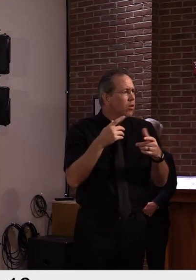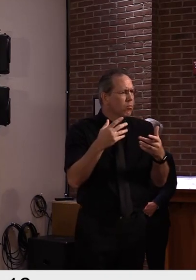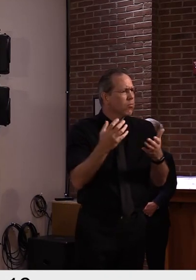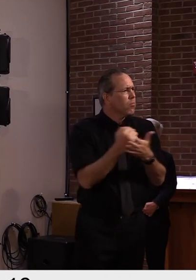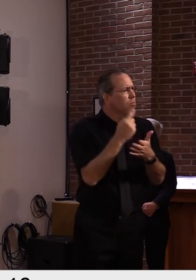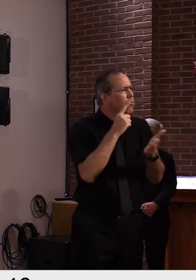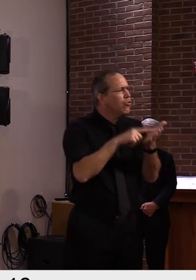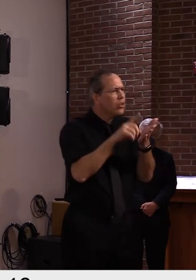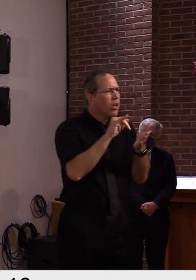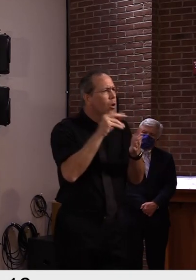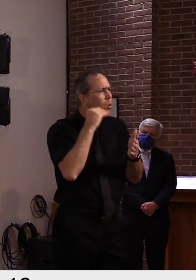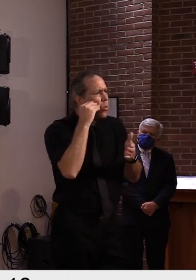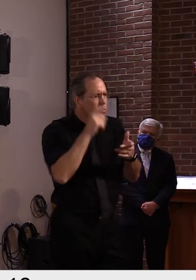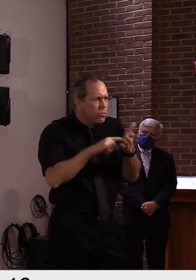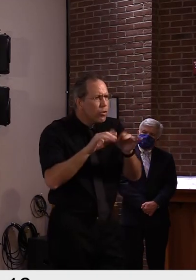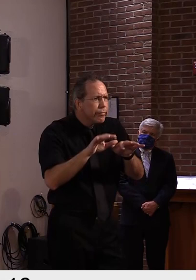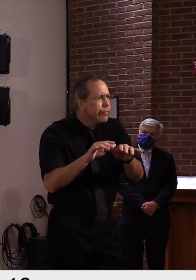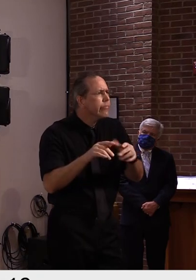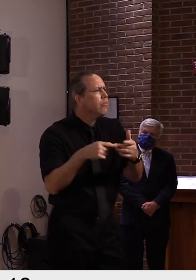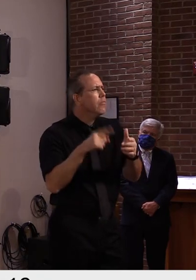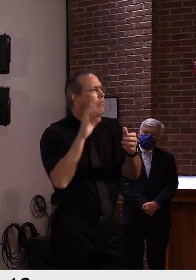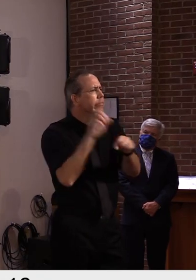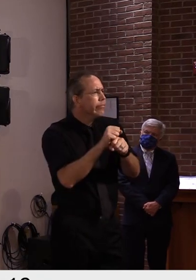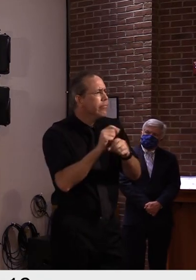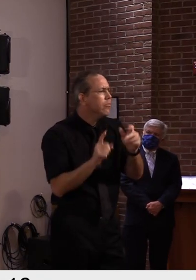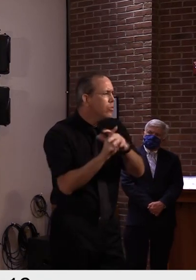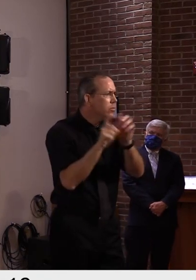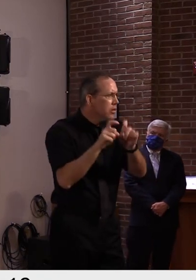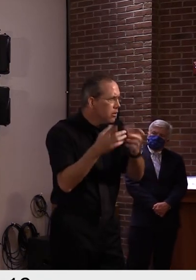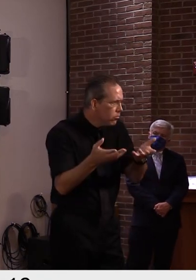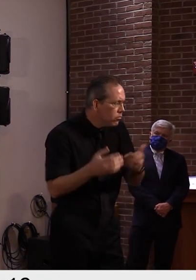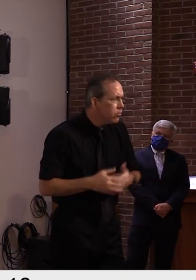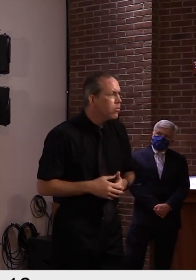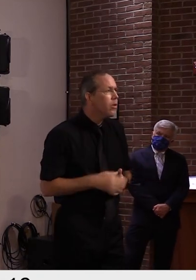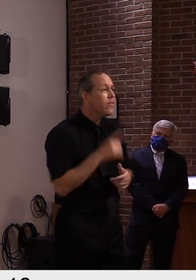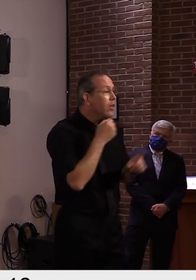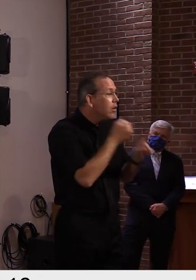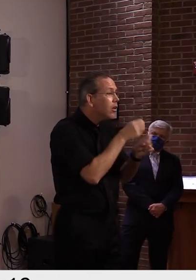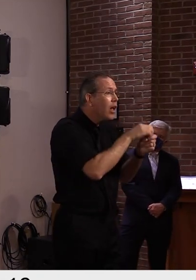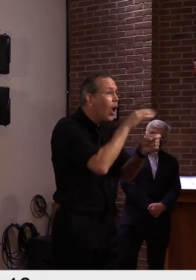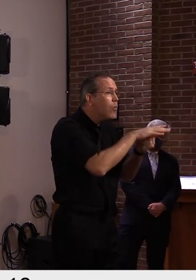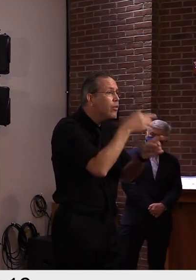an outbreak where we would plant one there specifically for as many days as needed.